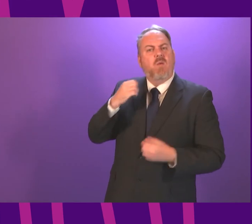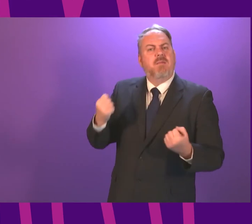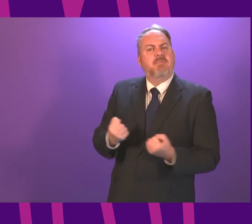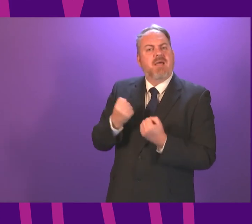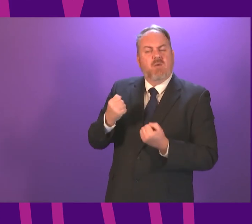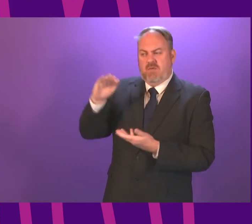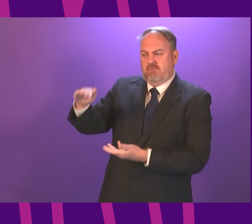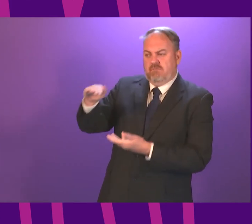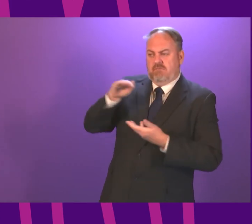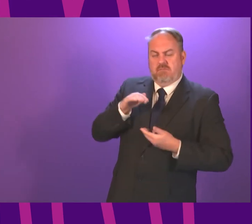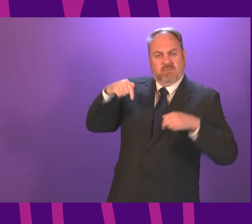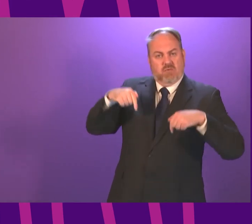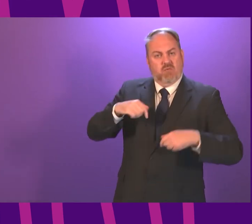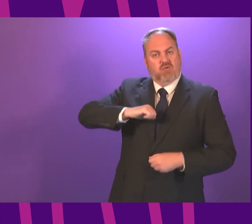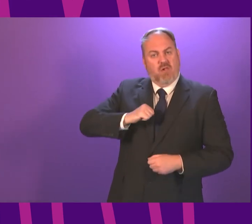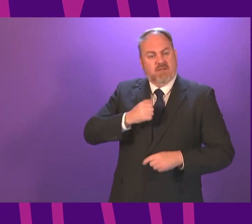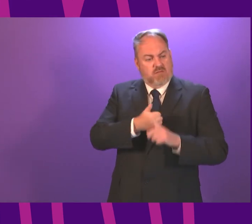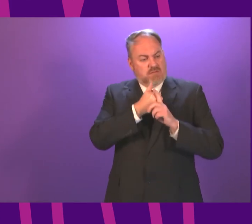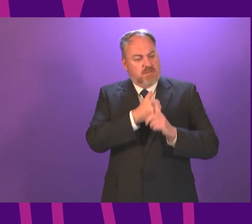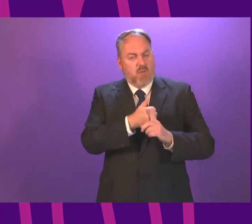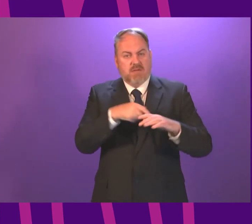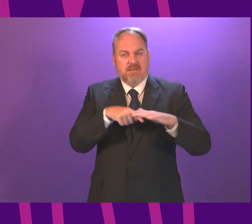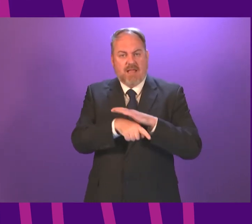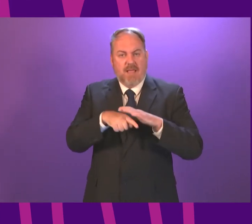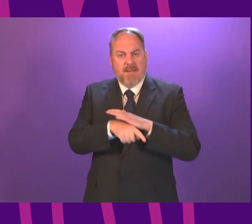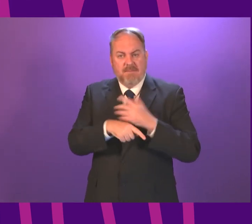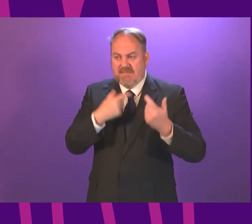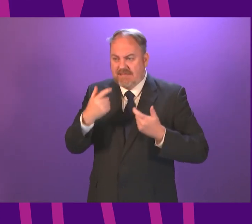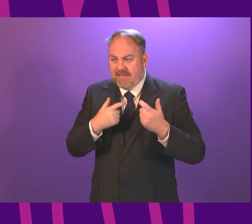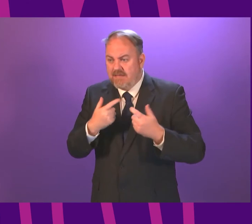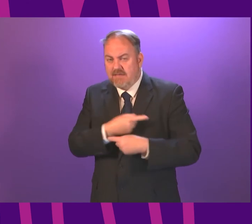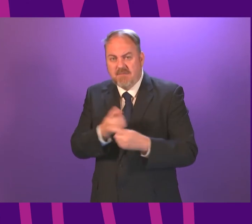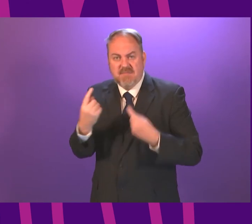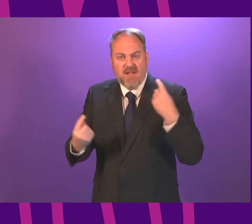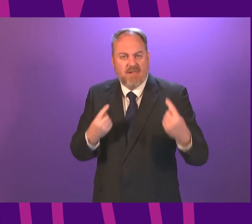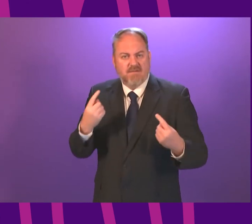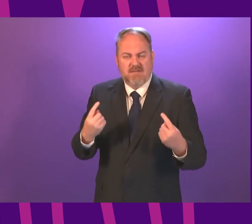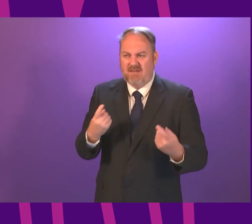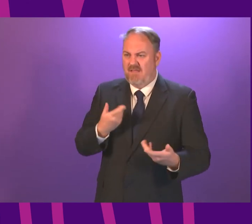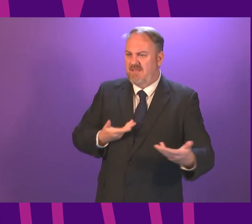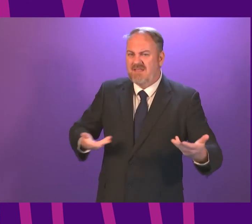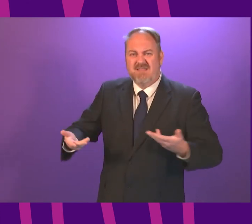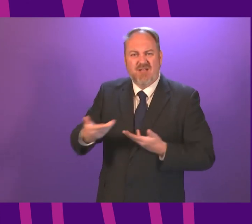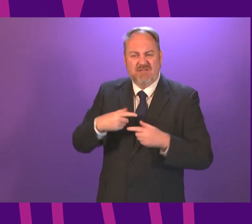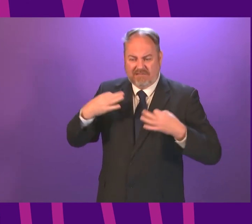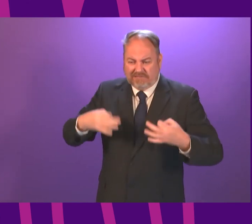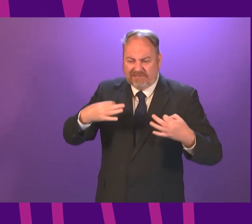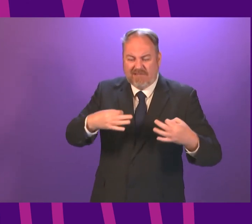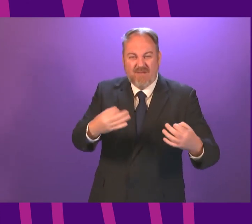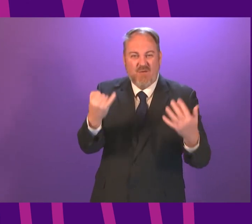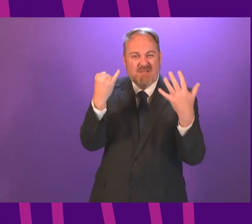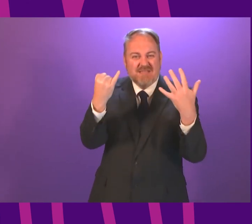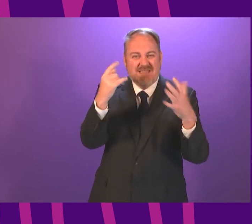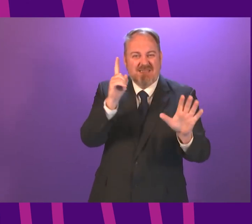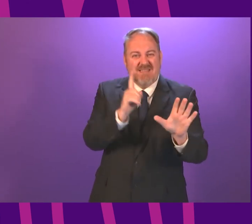asylum housing and support services. Those discussions have still not taken place more than six years later. So will the